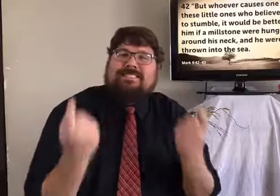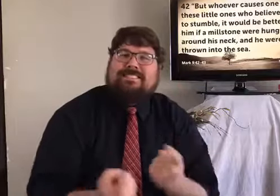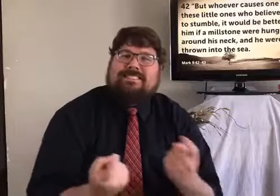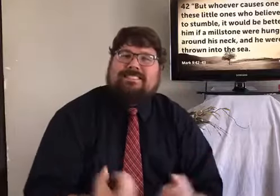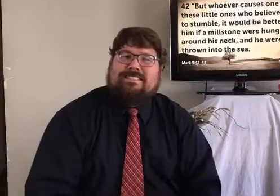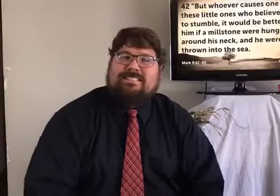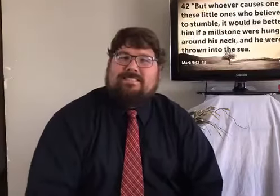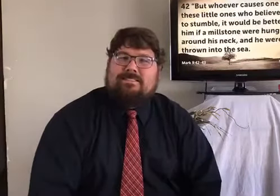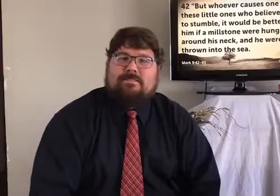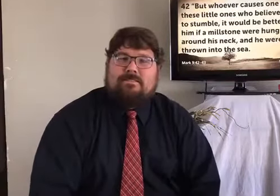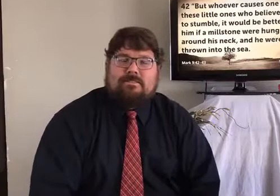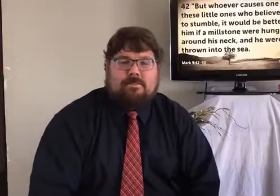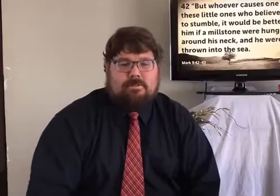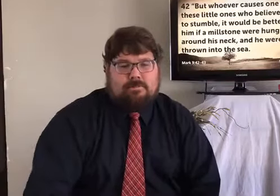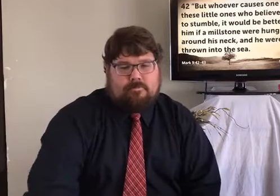To be salty